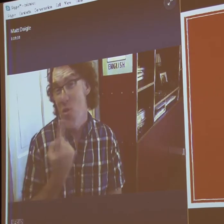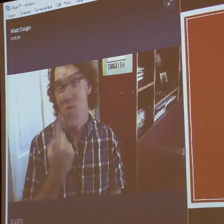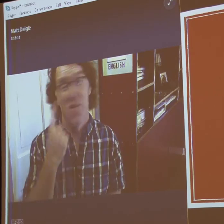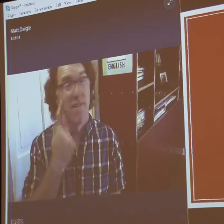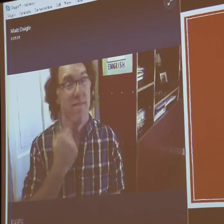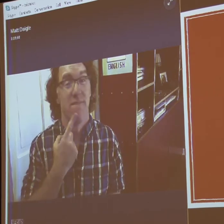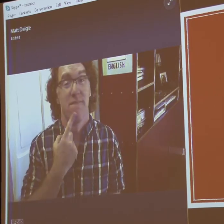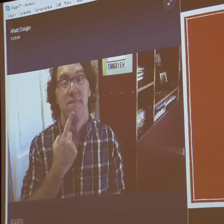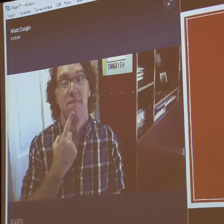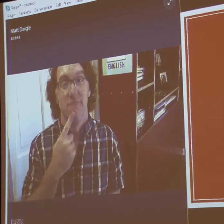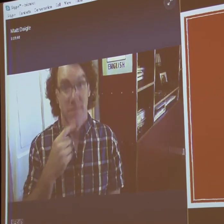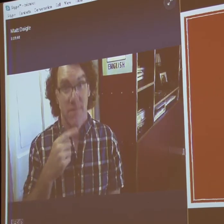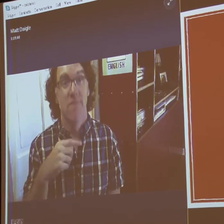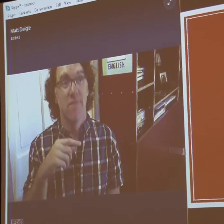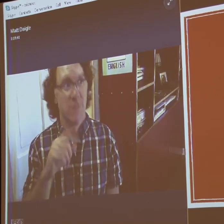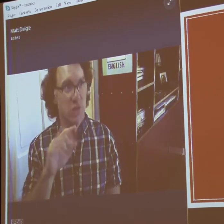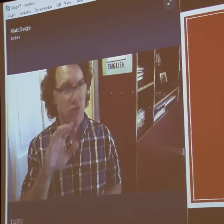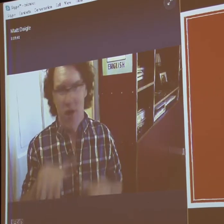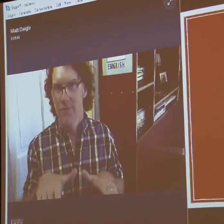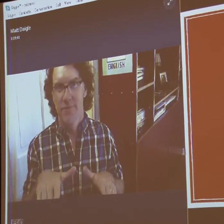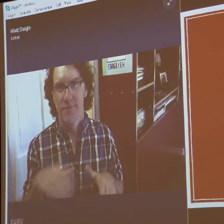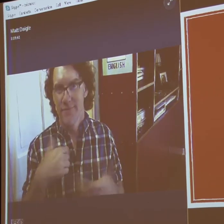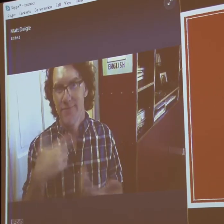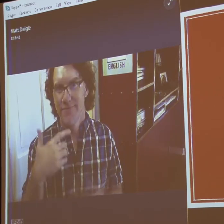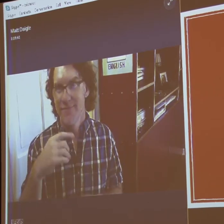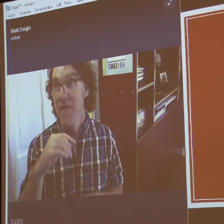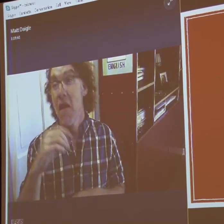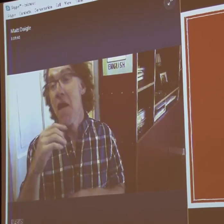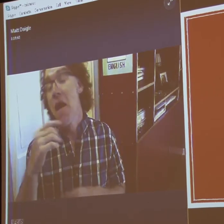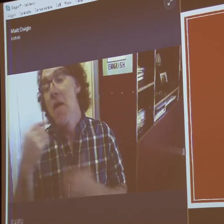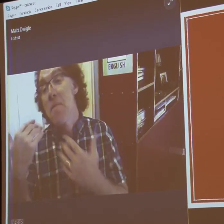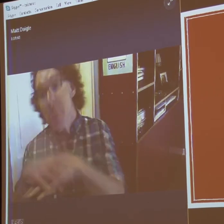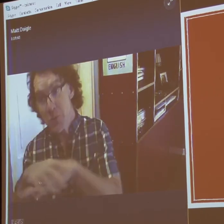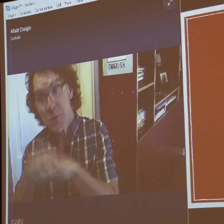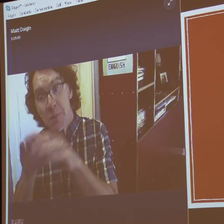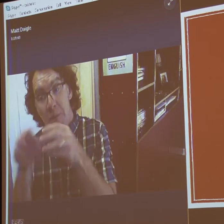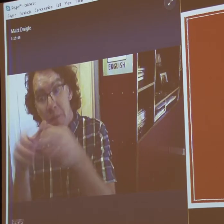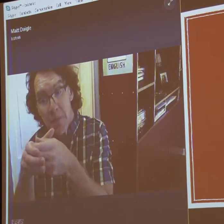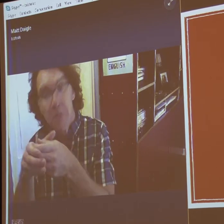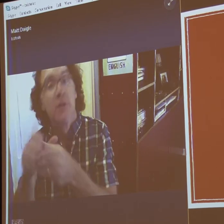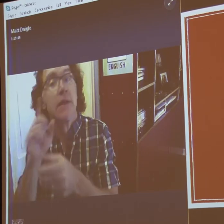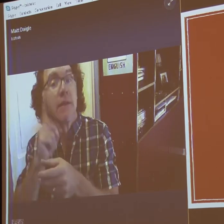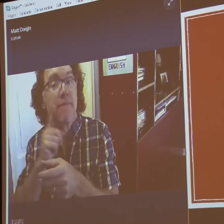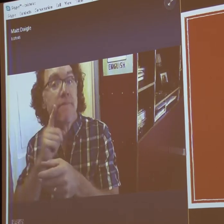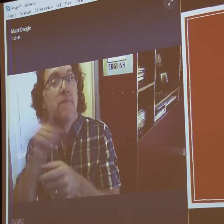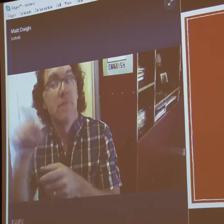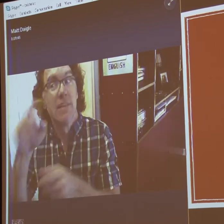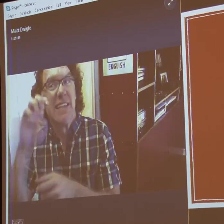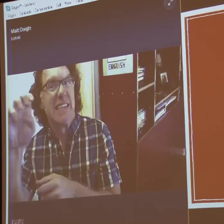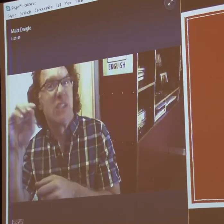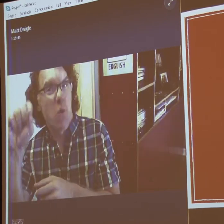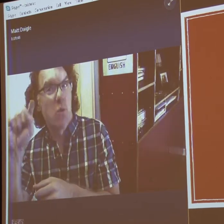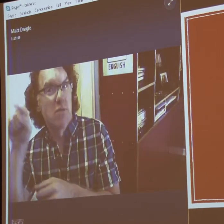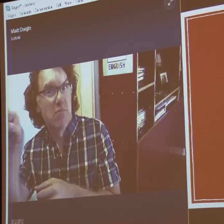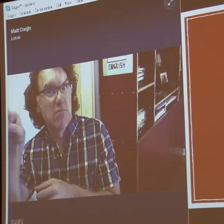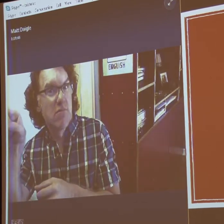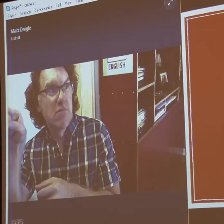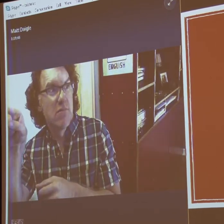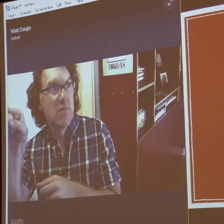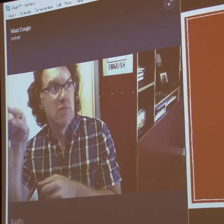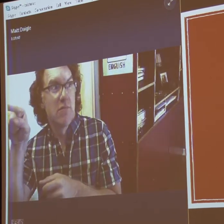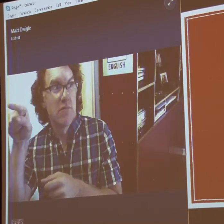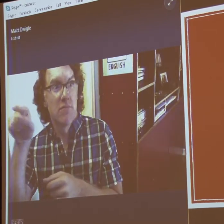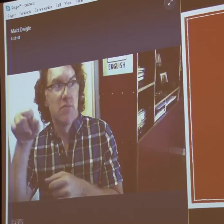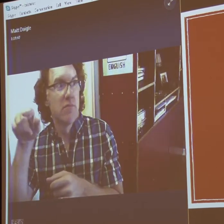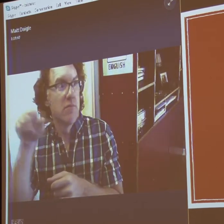And I wanted that. And I was the only deaf oftentimes in the classroom. And there were some on the East Coast,